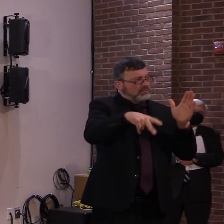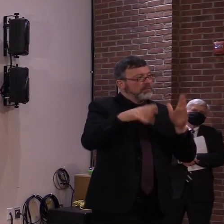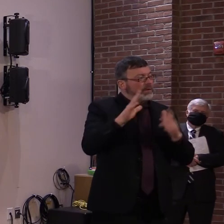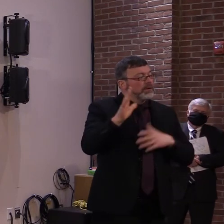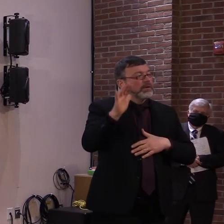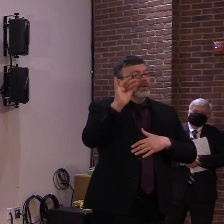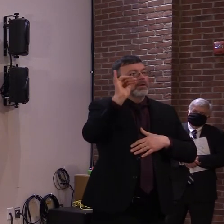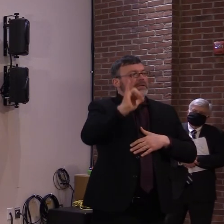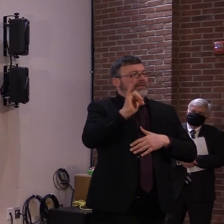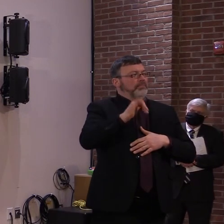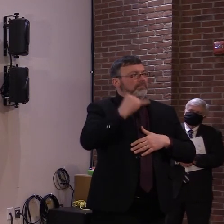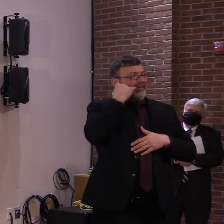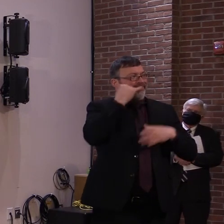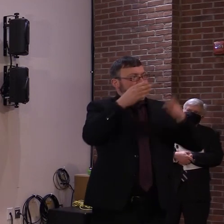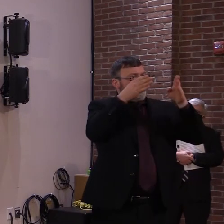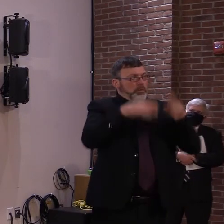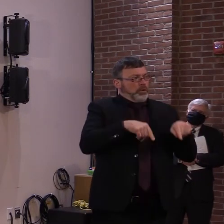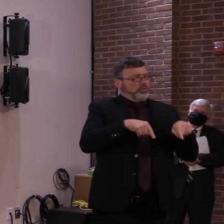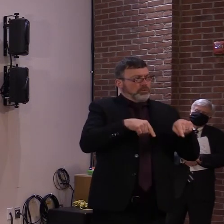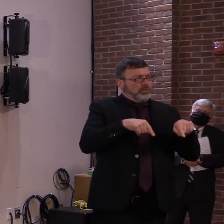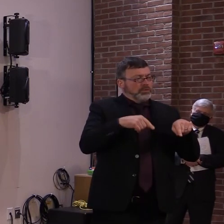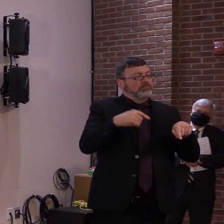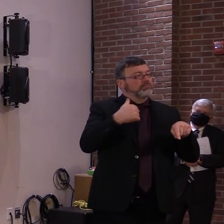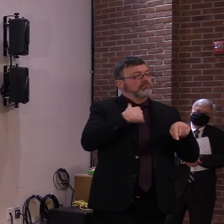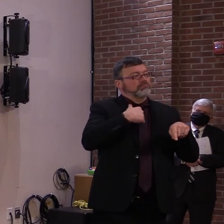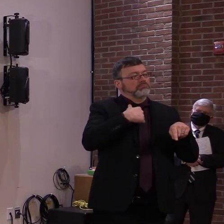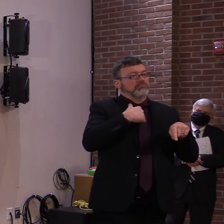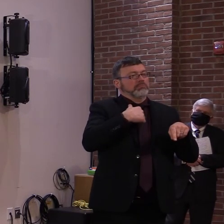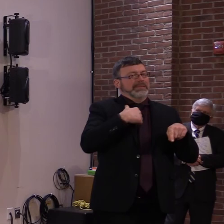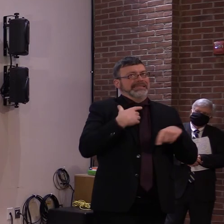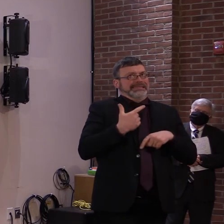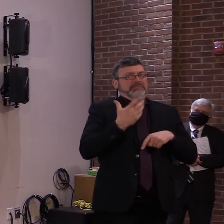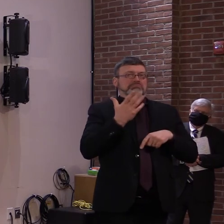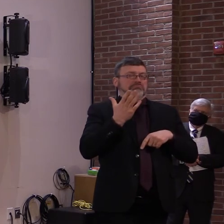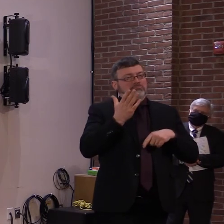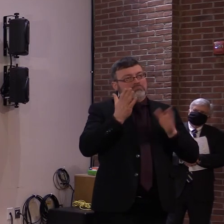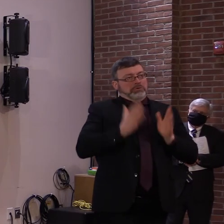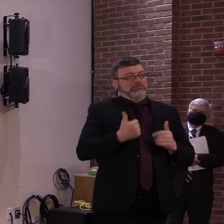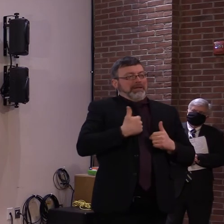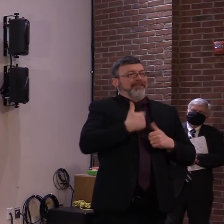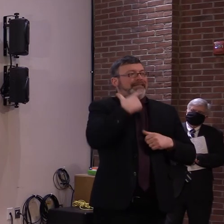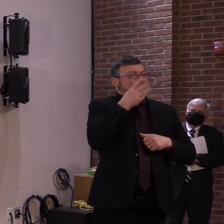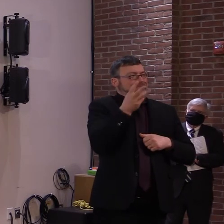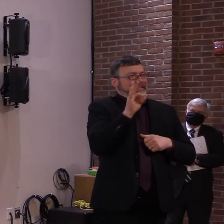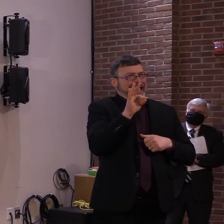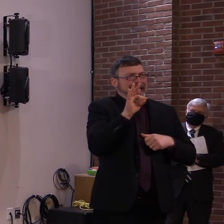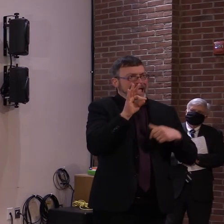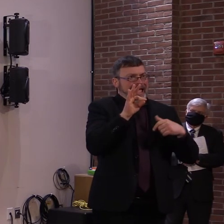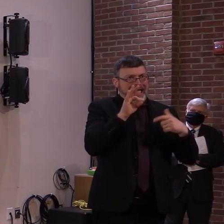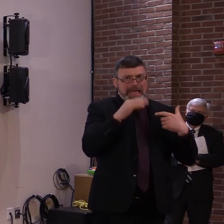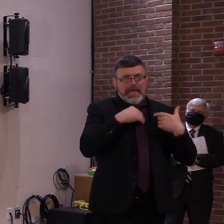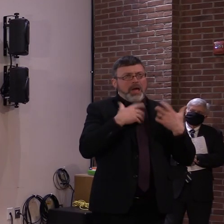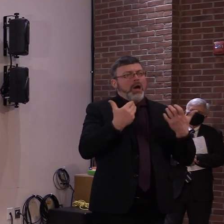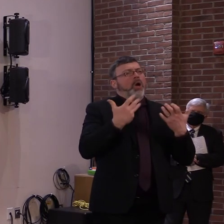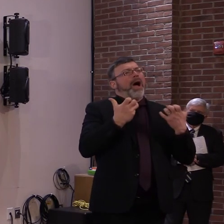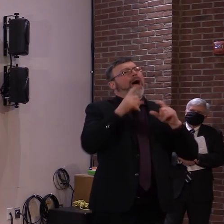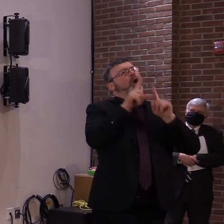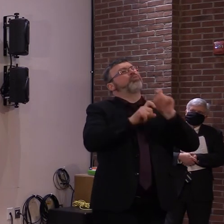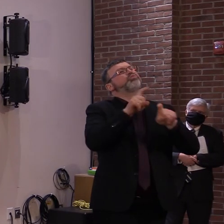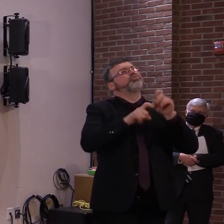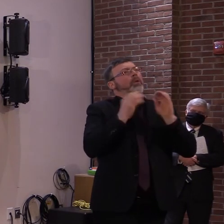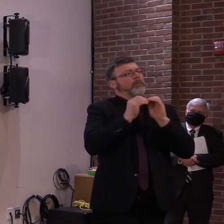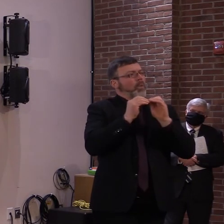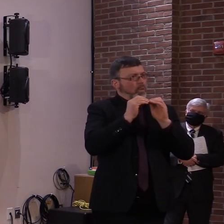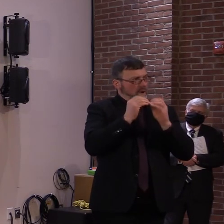get dosage, should they turn those questions to their healthcare providers? Or will your call center